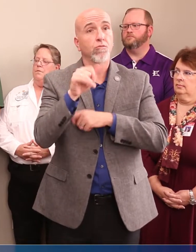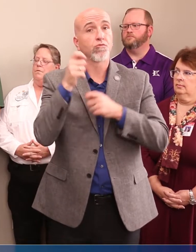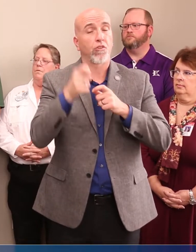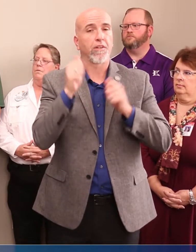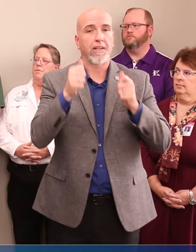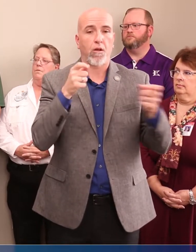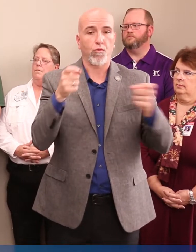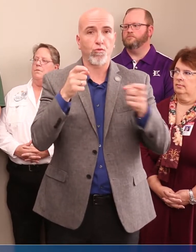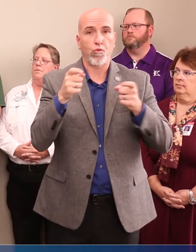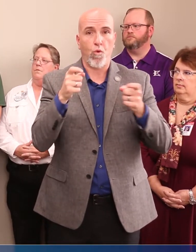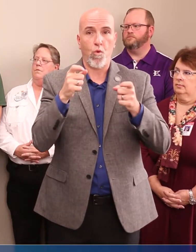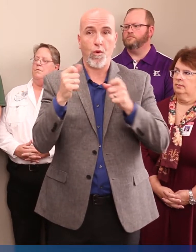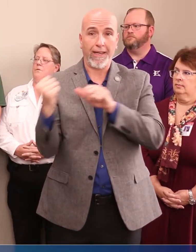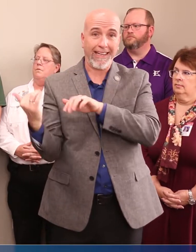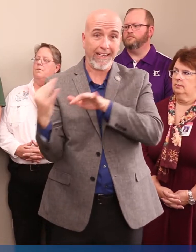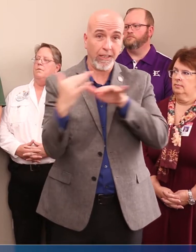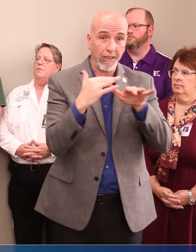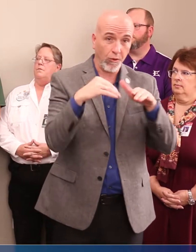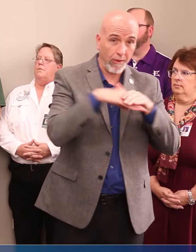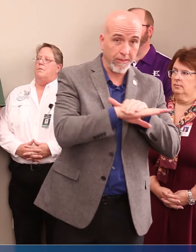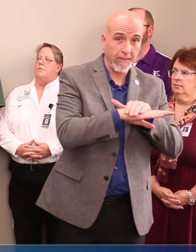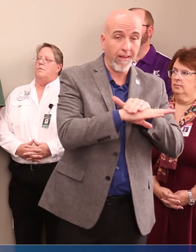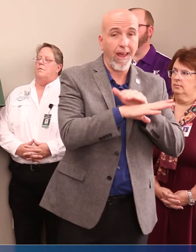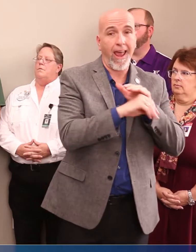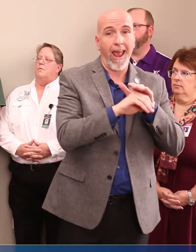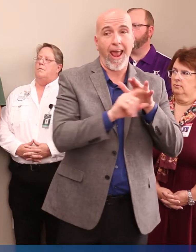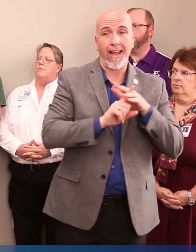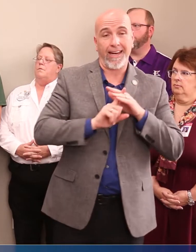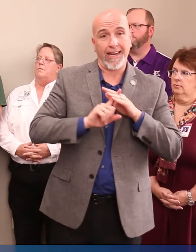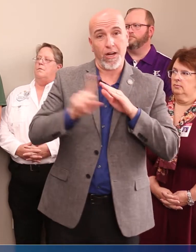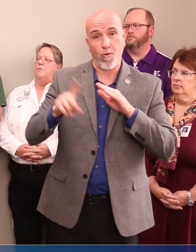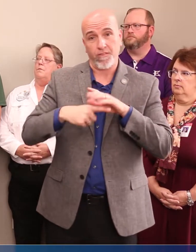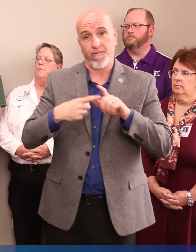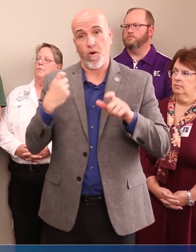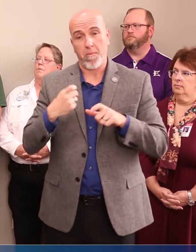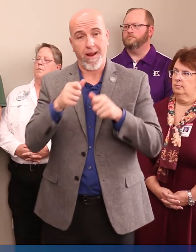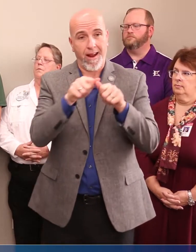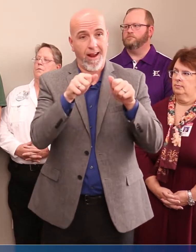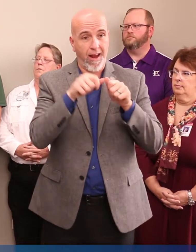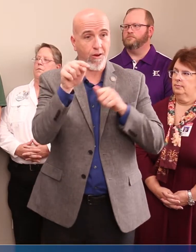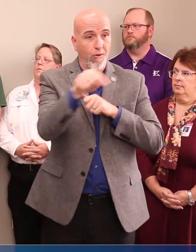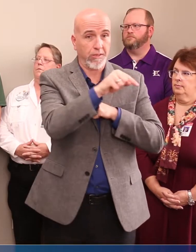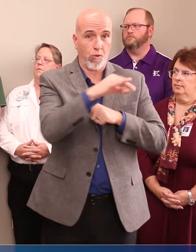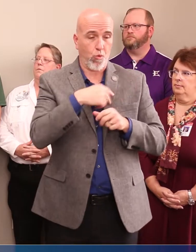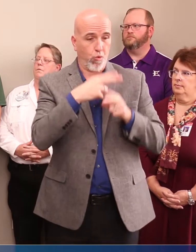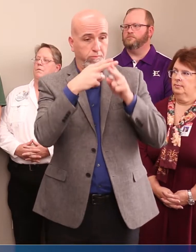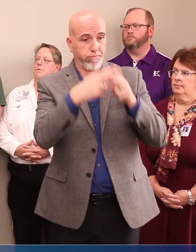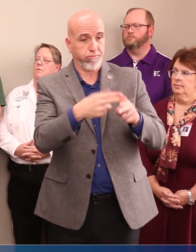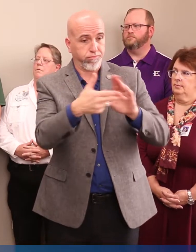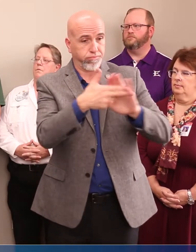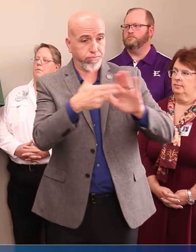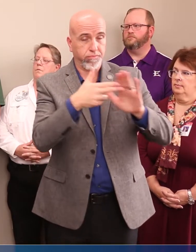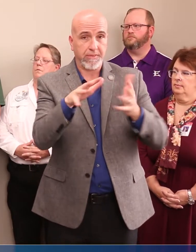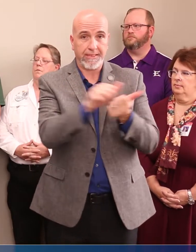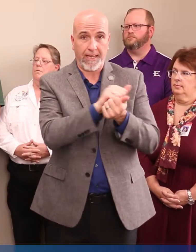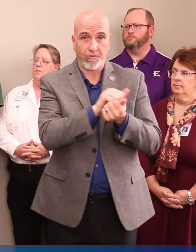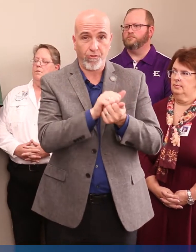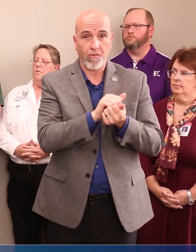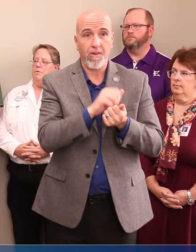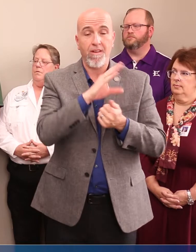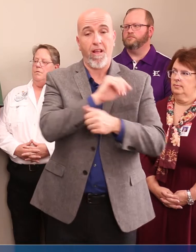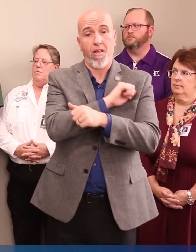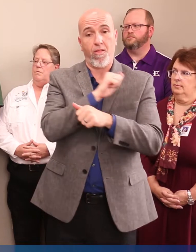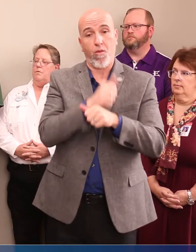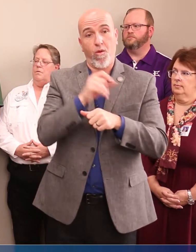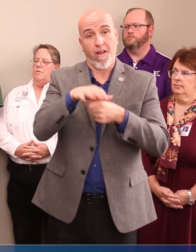may control ingress to and egress from areas of disaster under its jurisdiction and